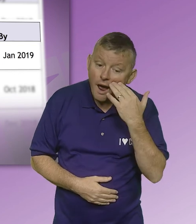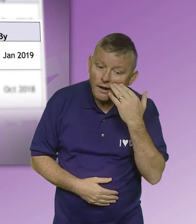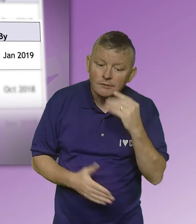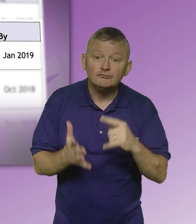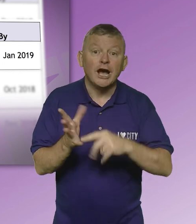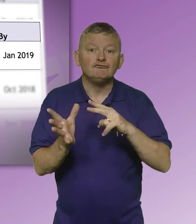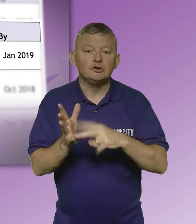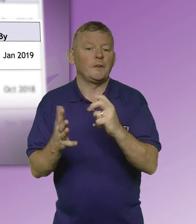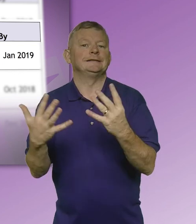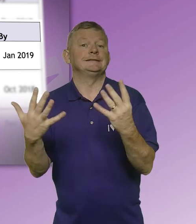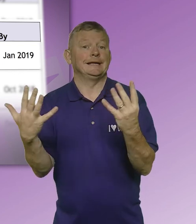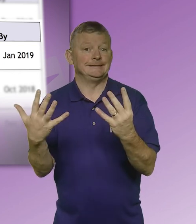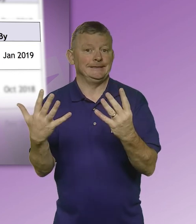January 2019